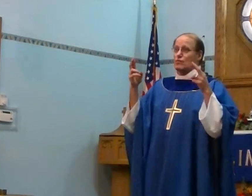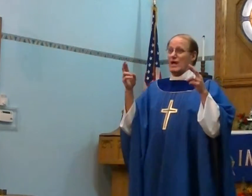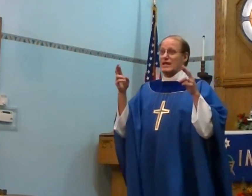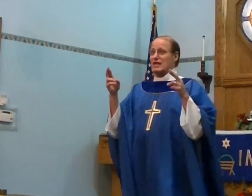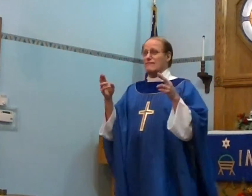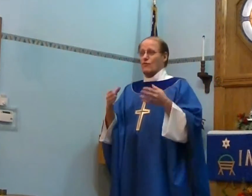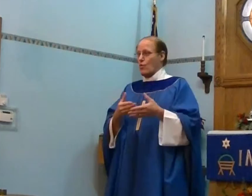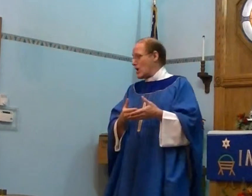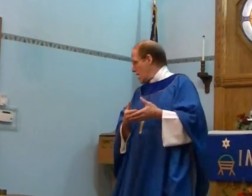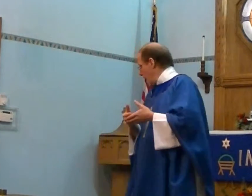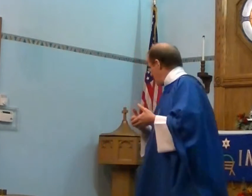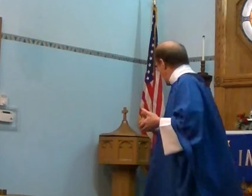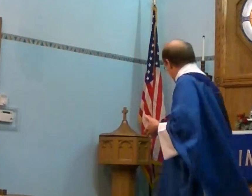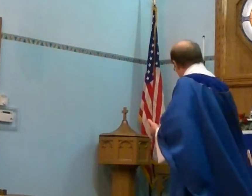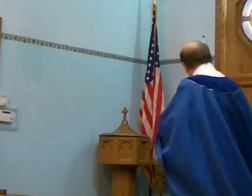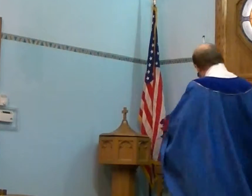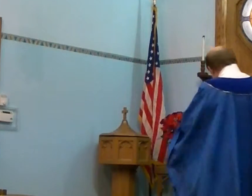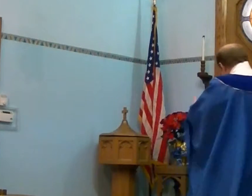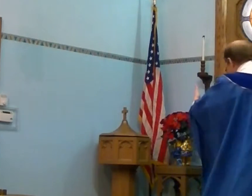ready for a baby and a man.